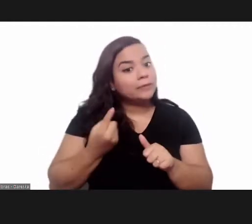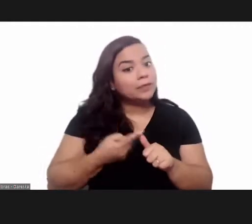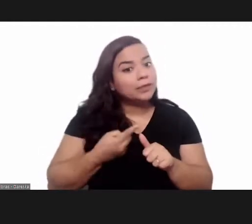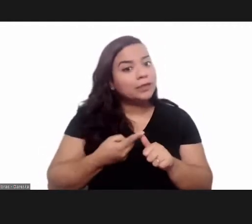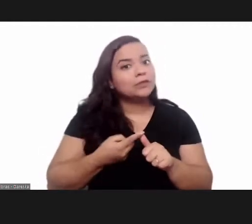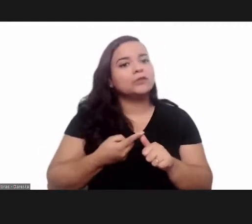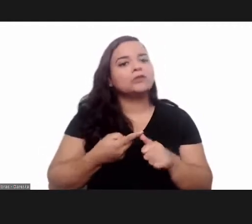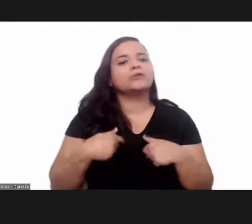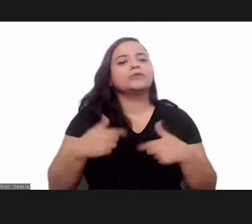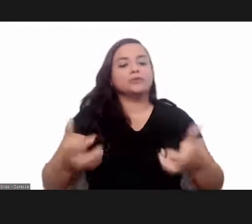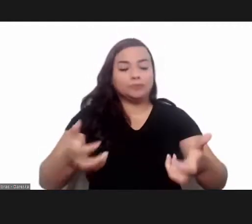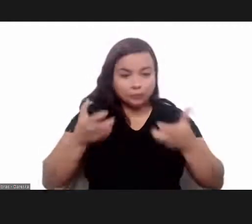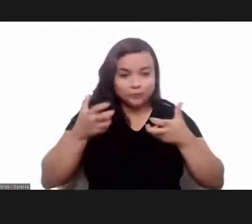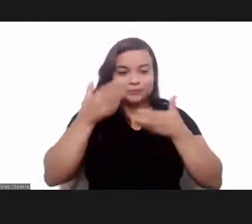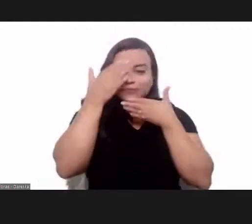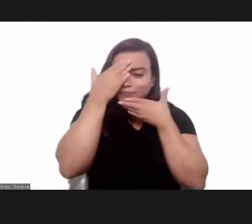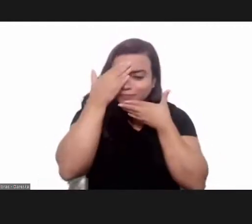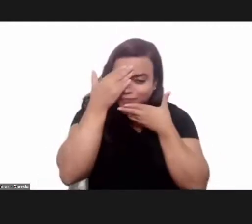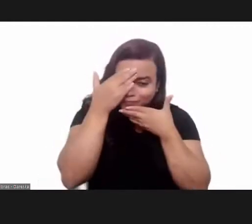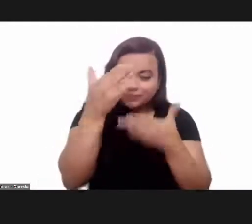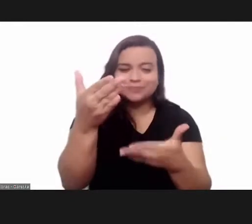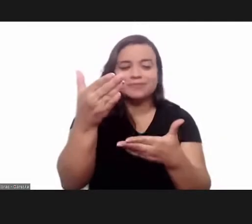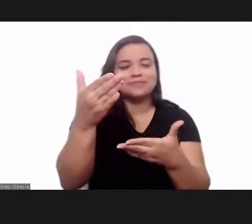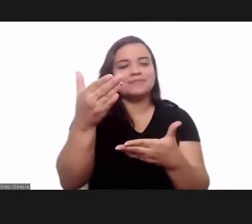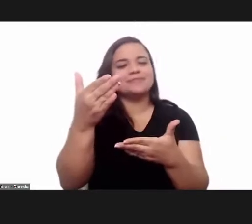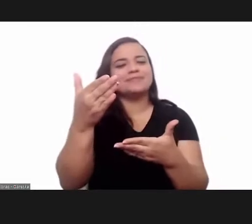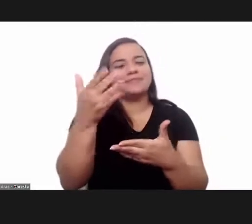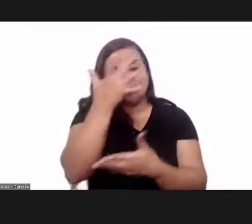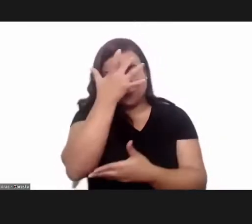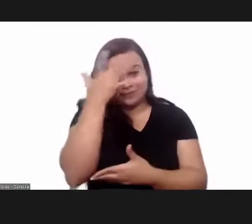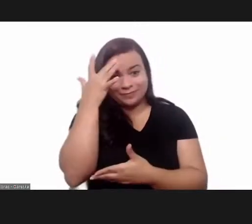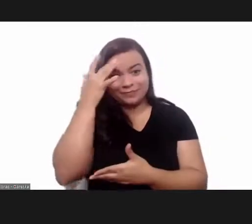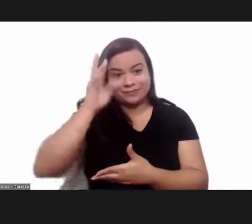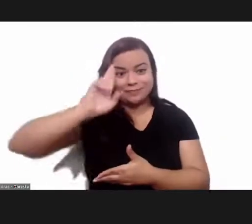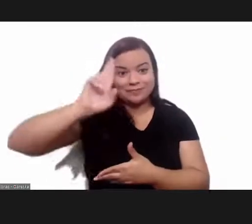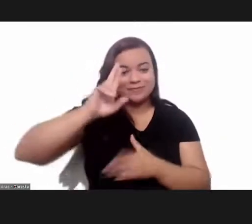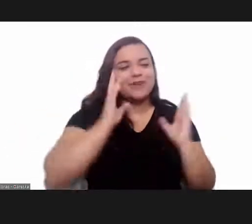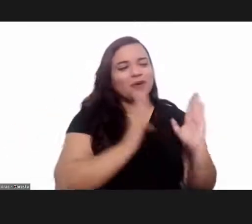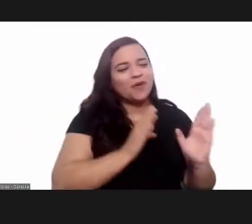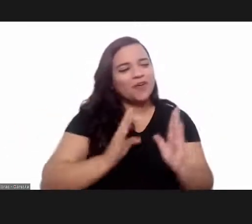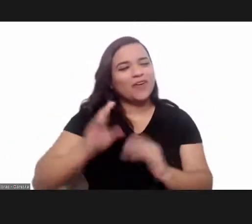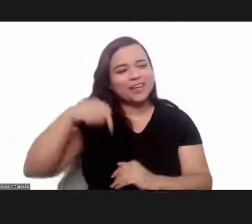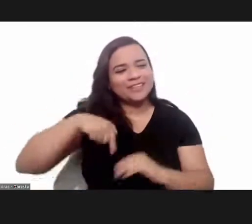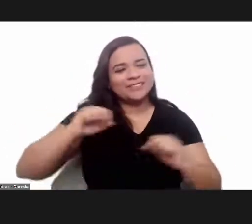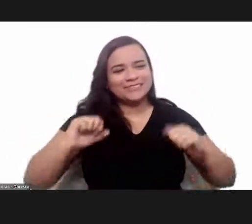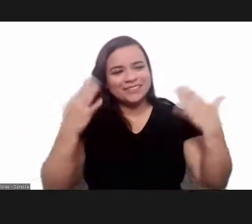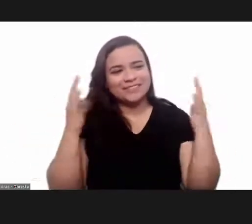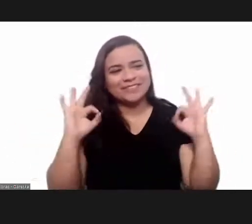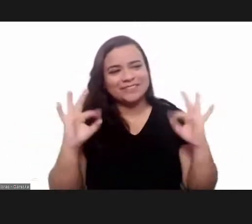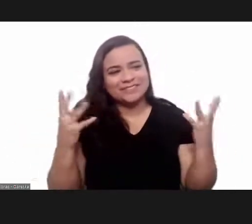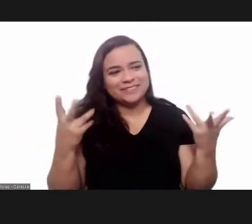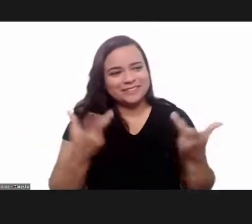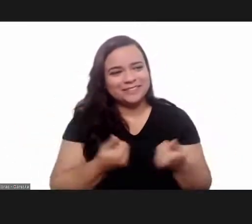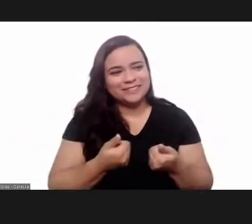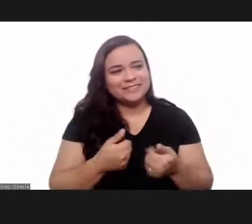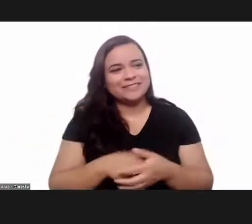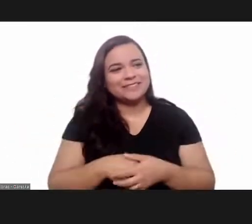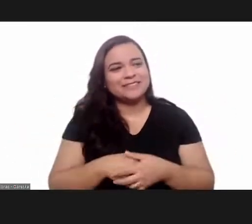day i want to begin by stating emphatically and thanking acknowledging the organizers of this event